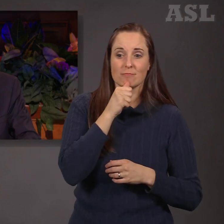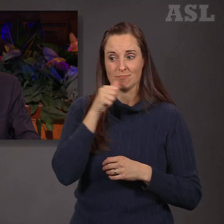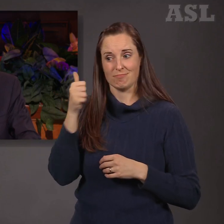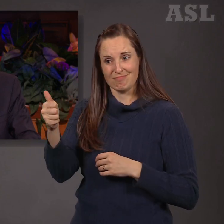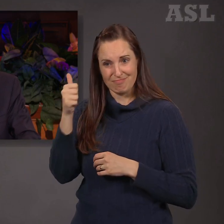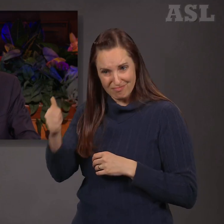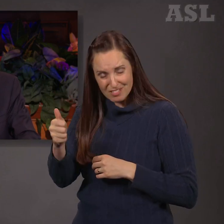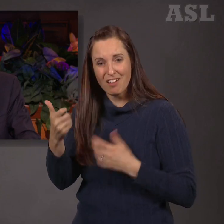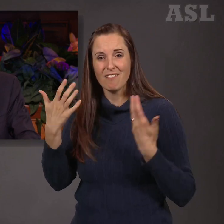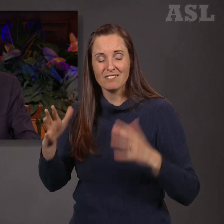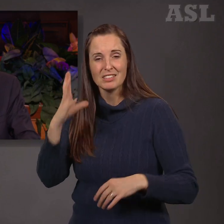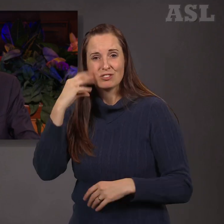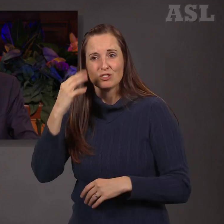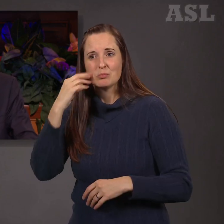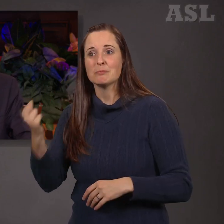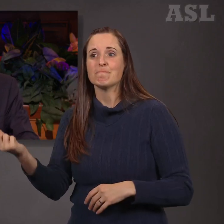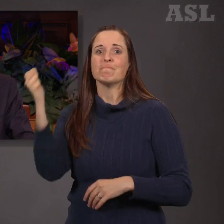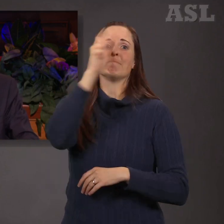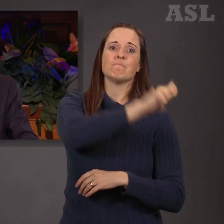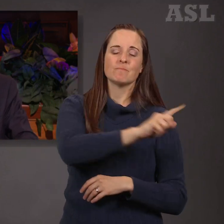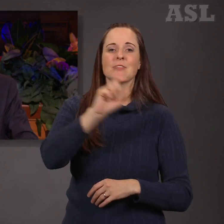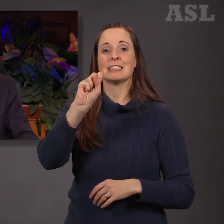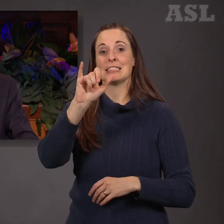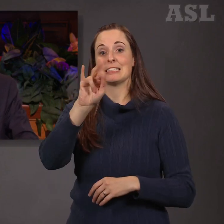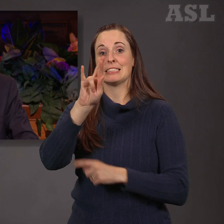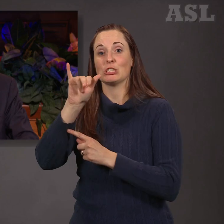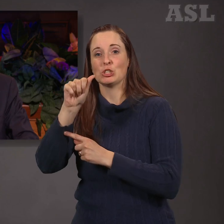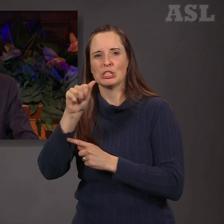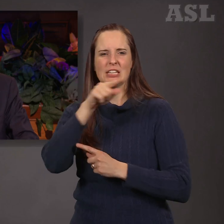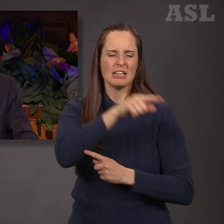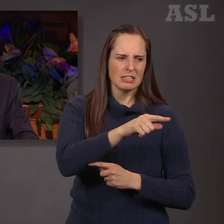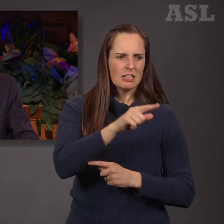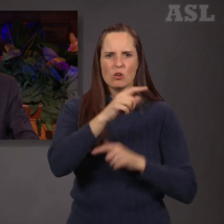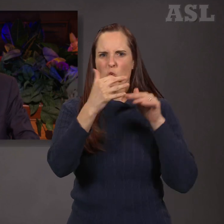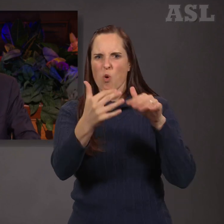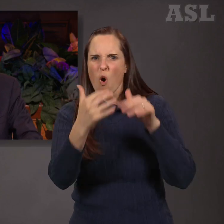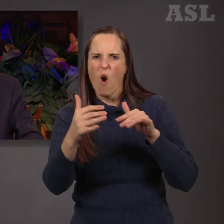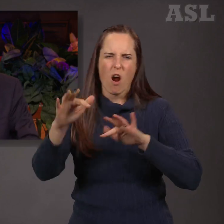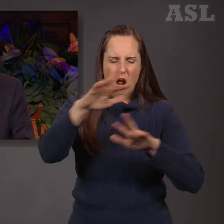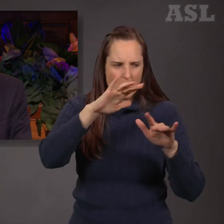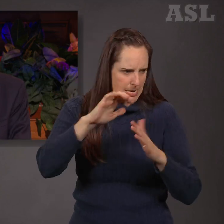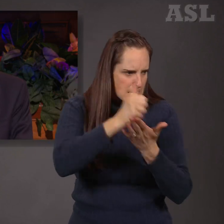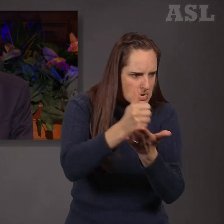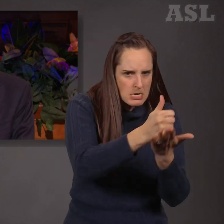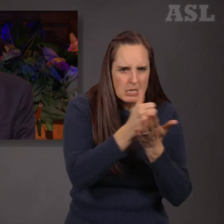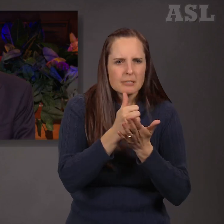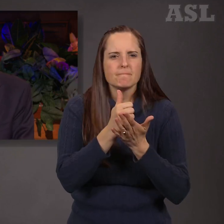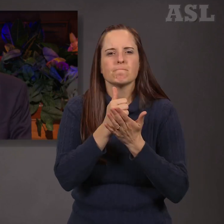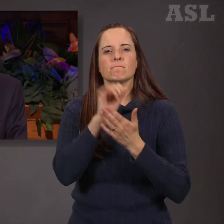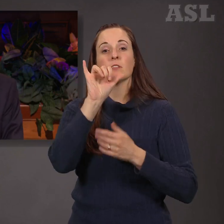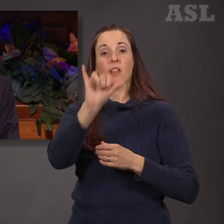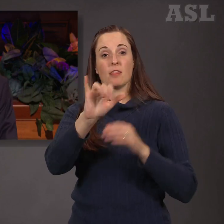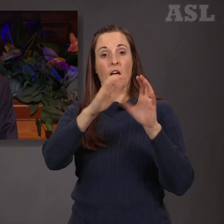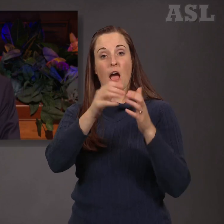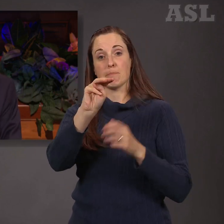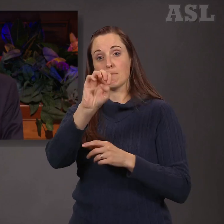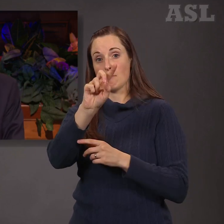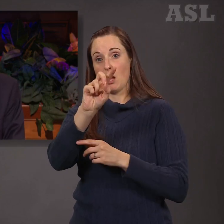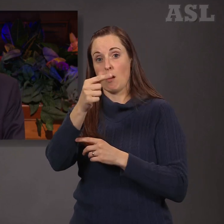in giving medical care to civilians. MedGlobal and similar organizations, including